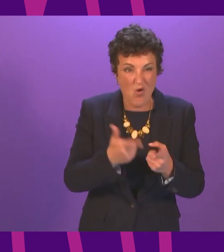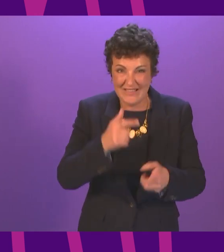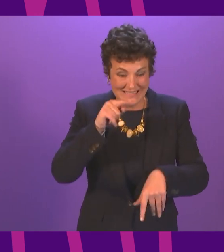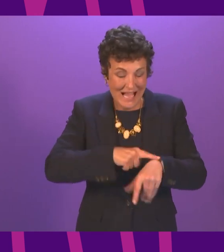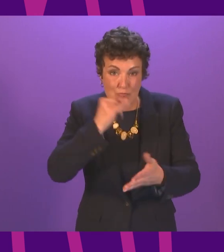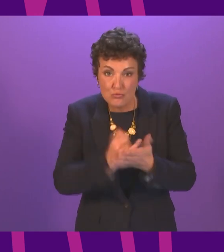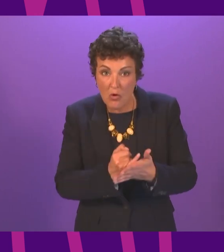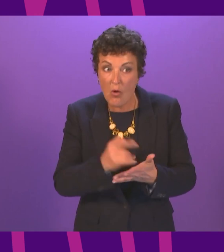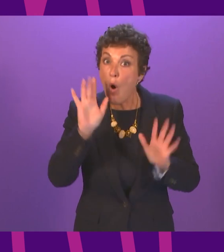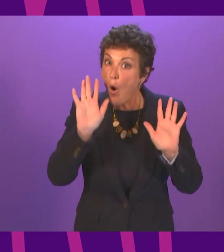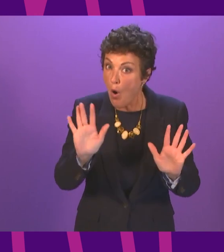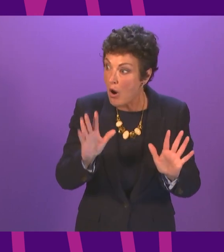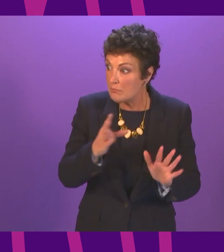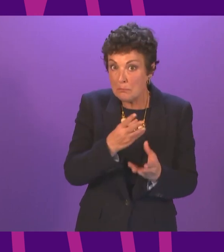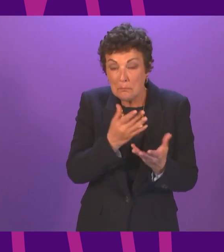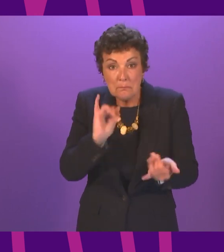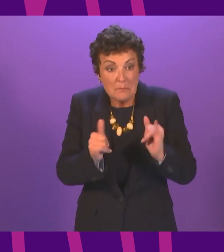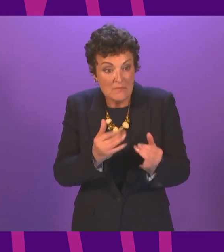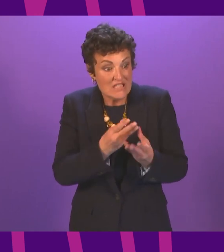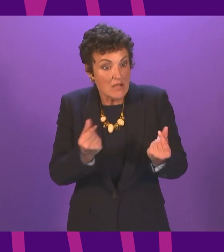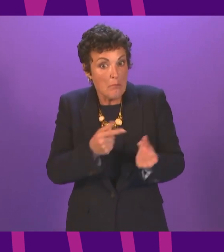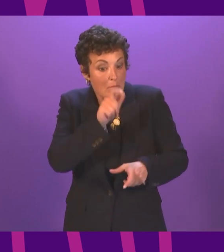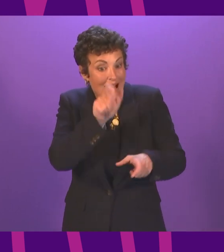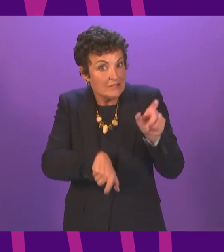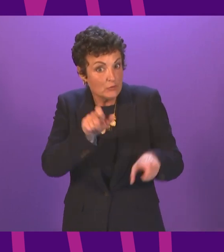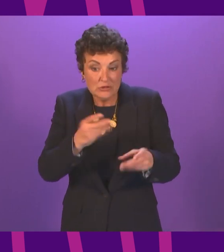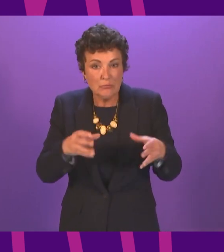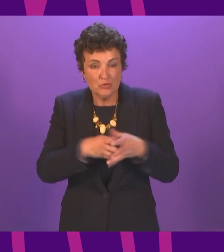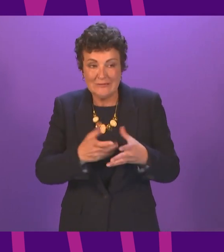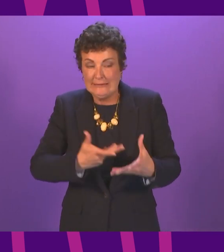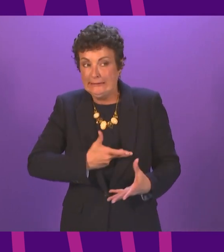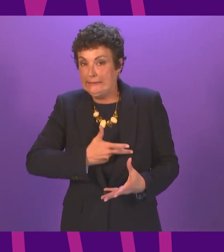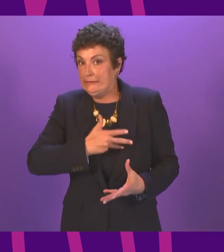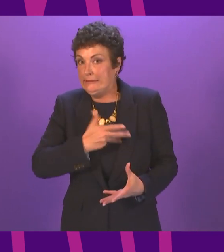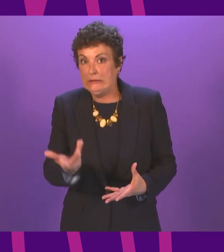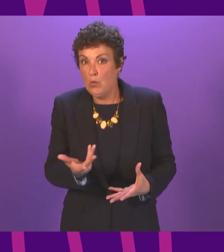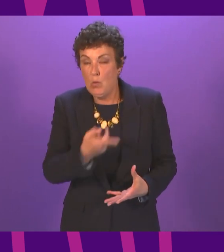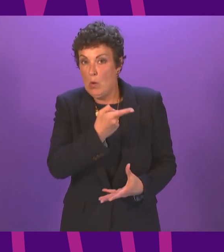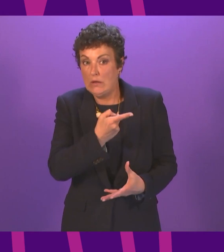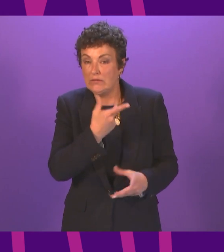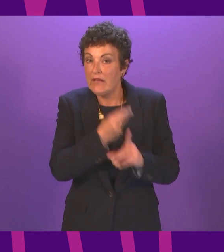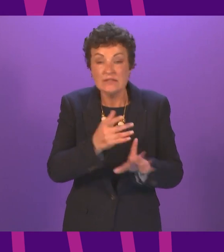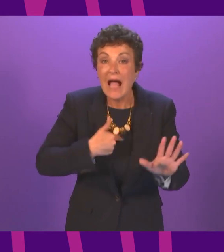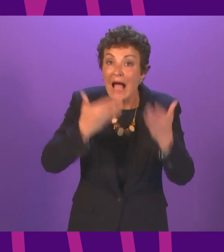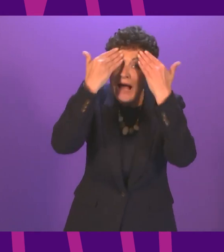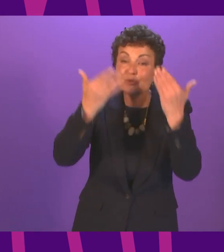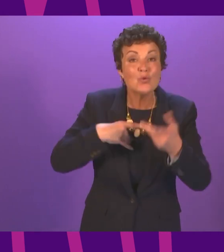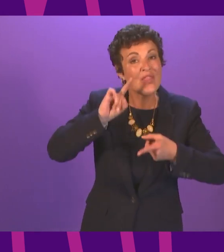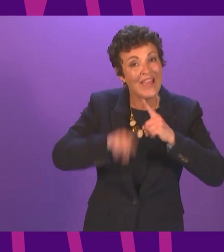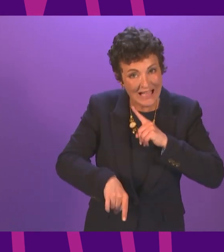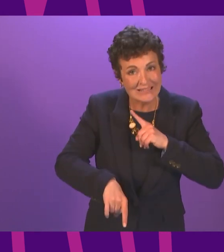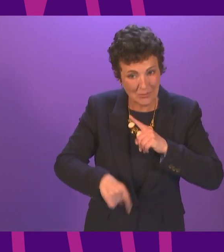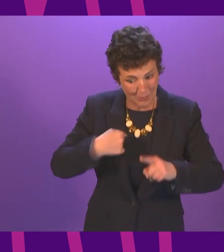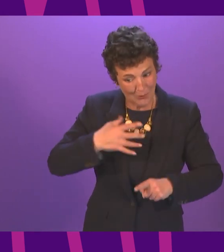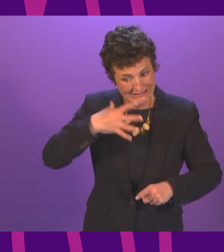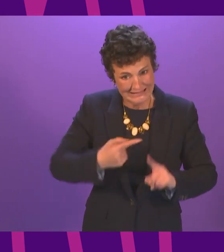Is there a general reluctance amongst some individuals or some groups to take up vaccines? I do not know the answers to these questions, but they need to be answered